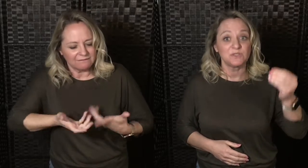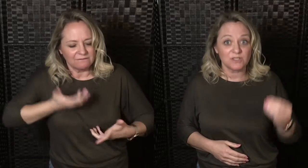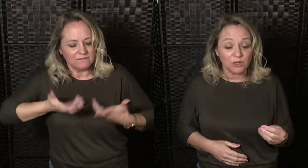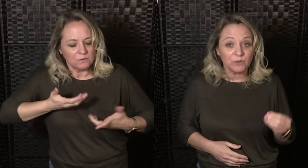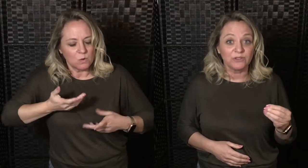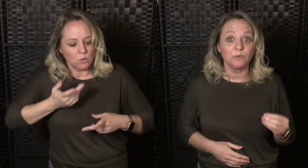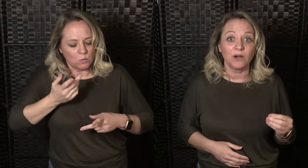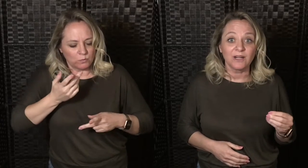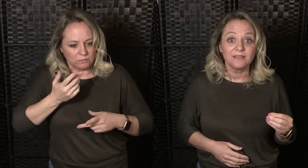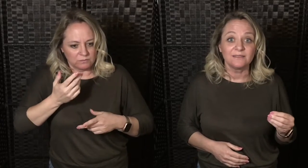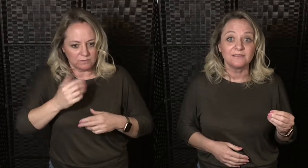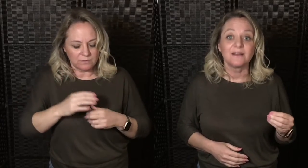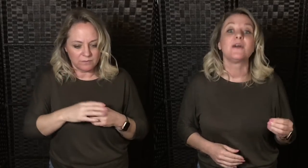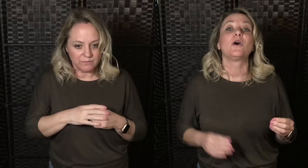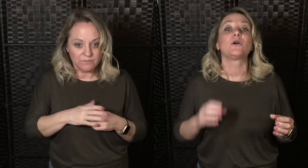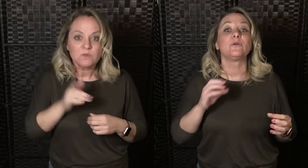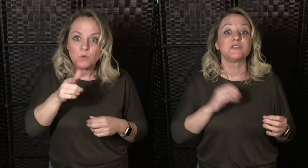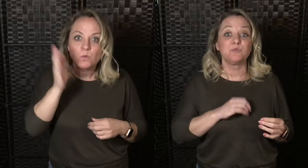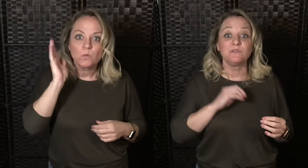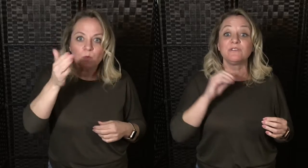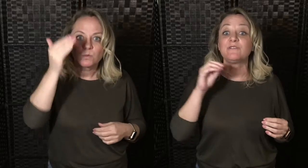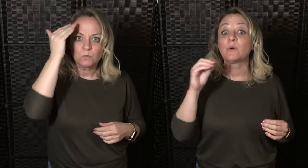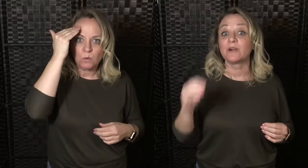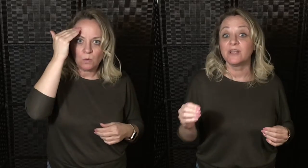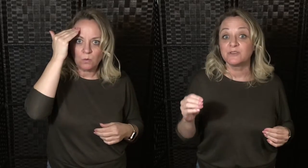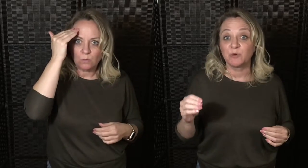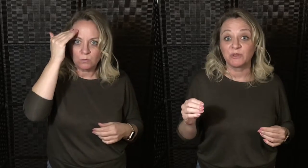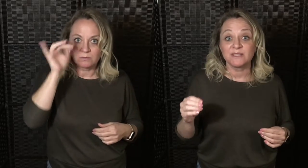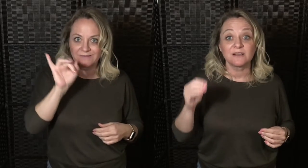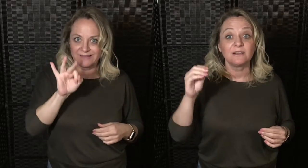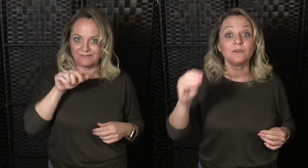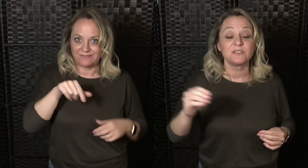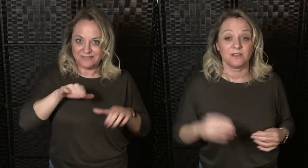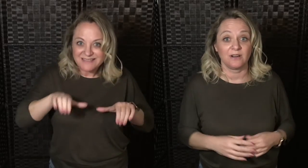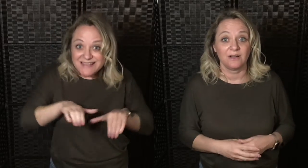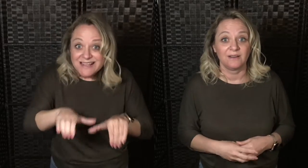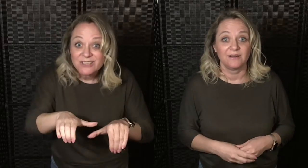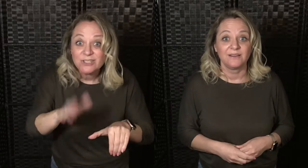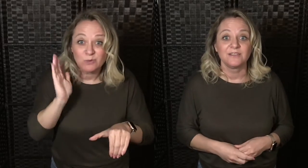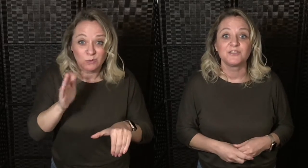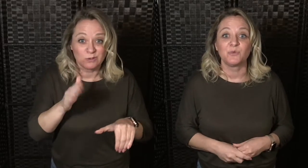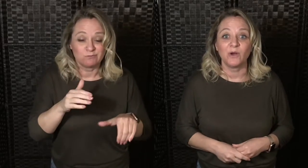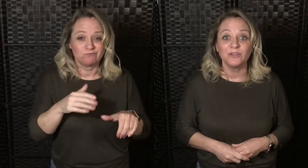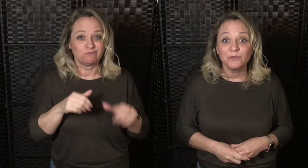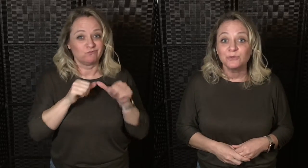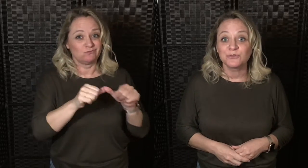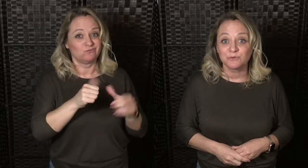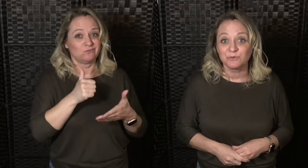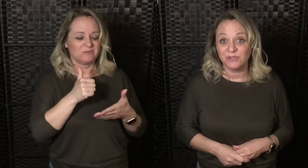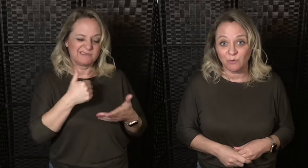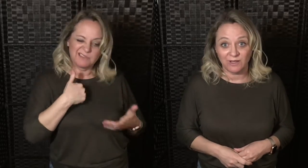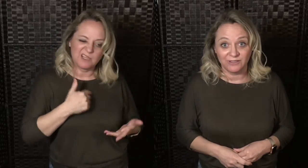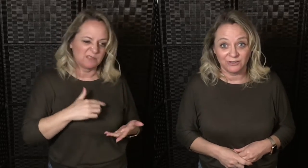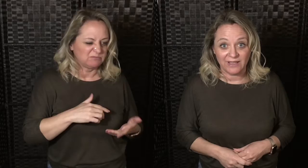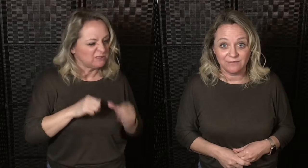stuck where you are, are going to move you forward into a place closer to what you truly want in your life.